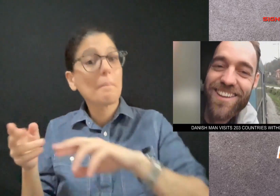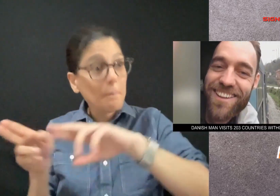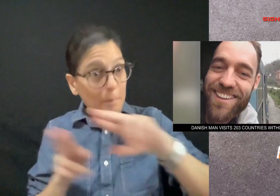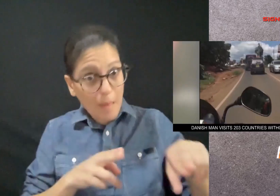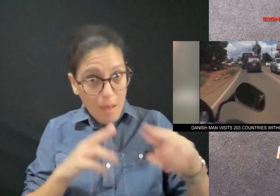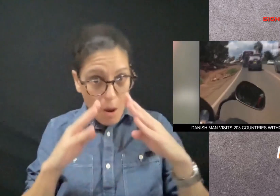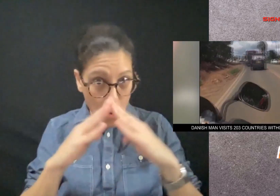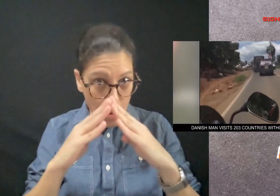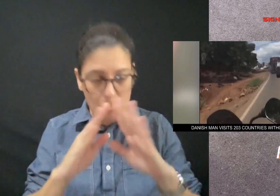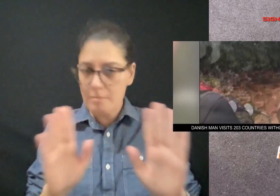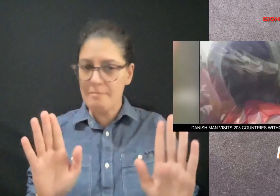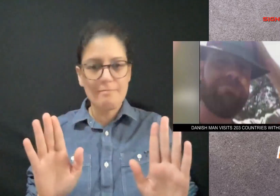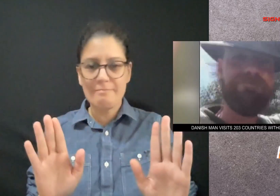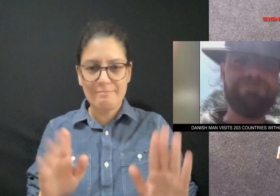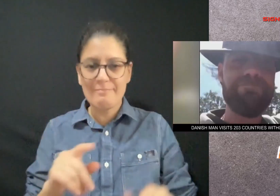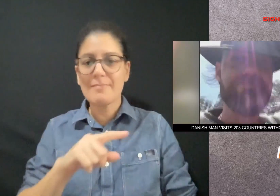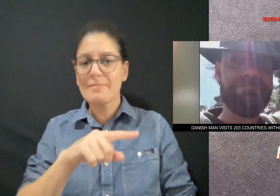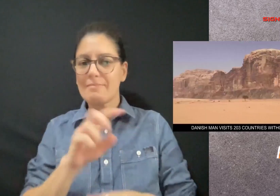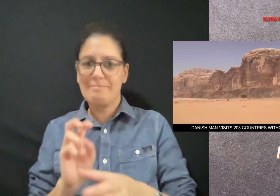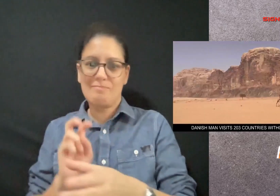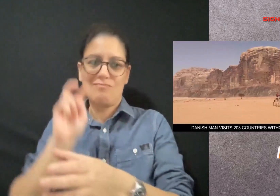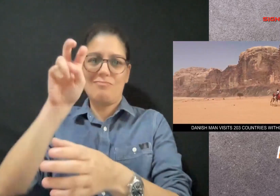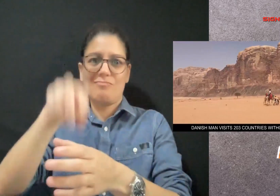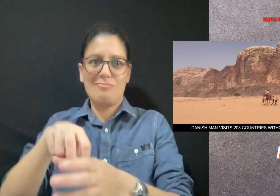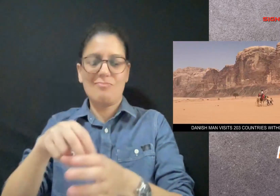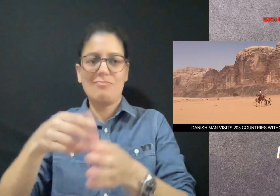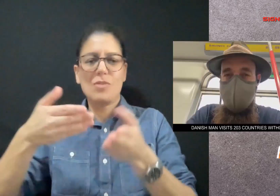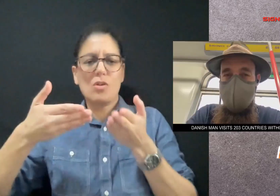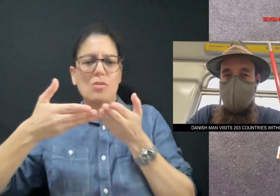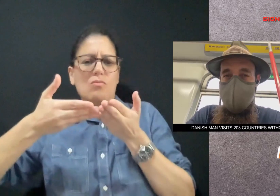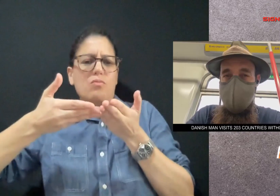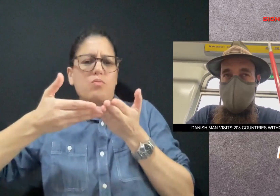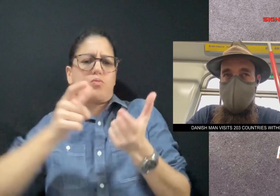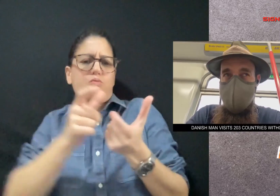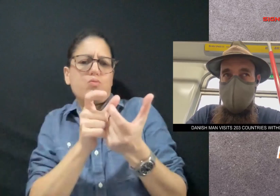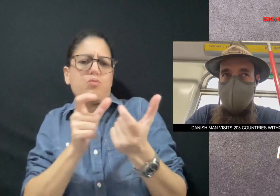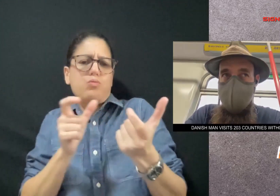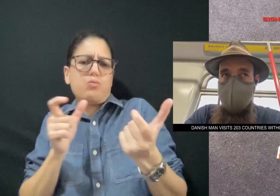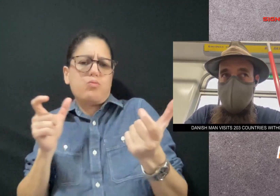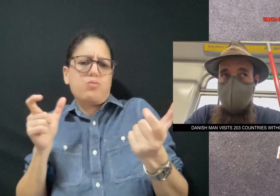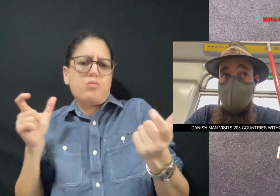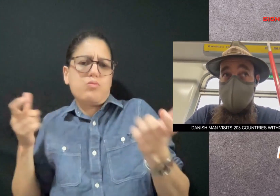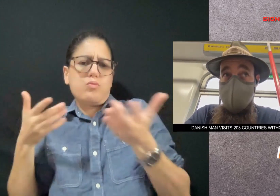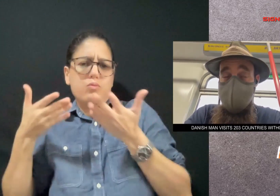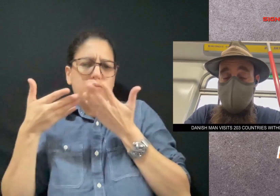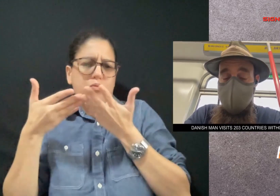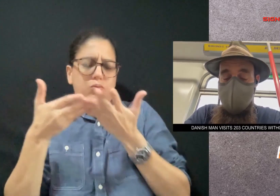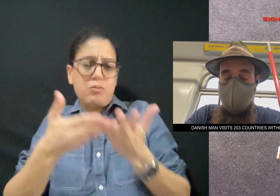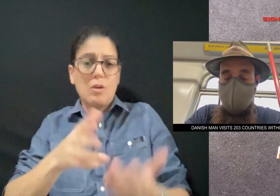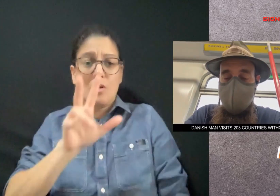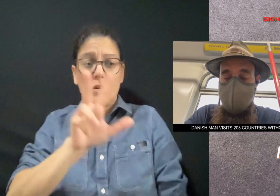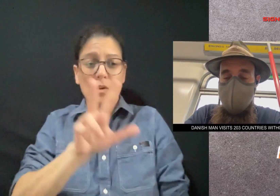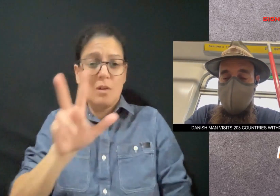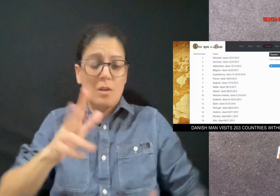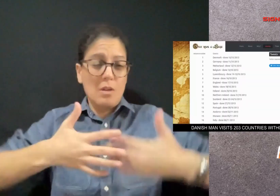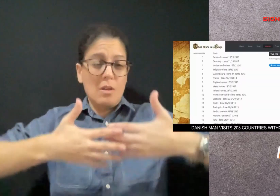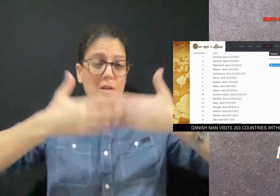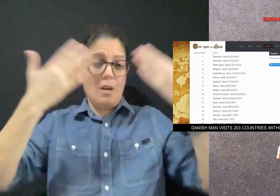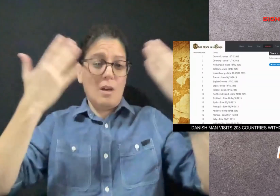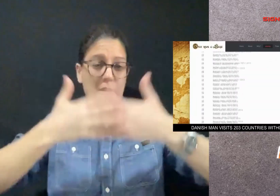but did he fly back home no he hopped on a container ship and sailed